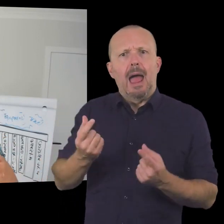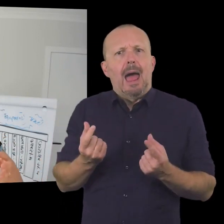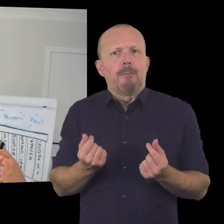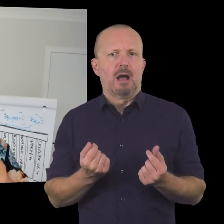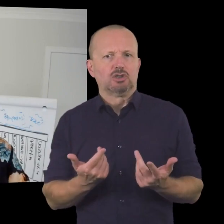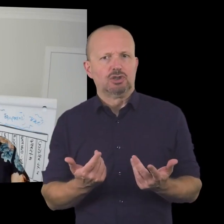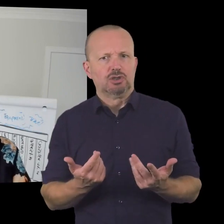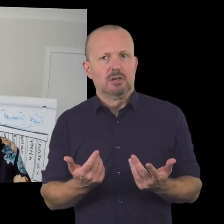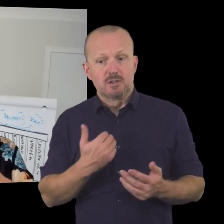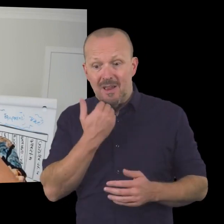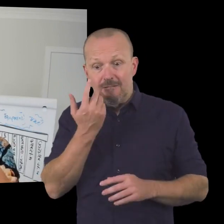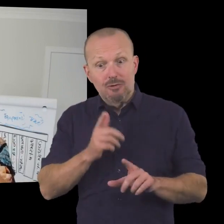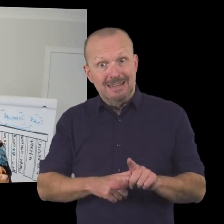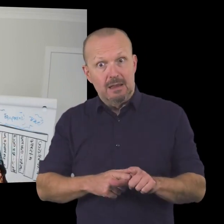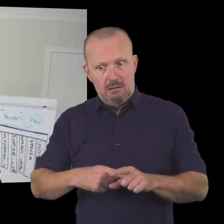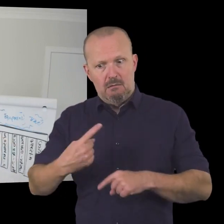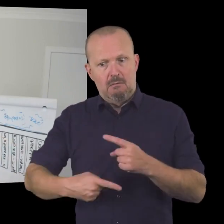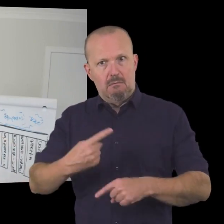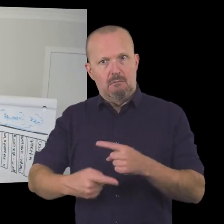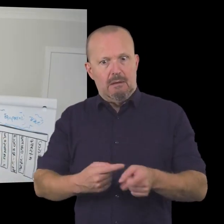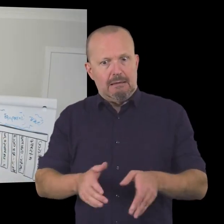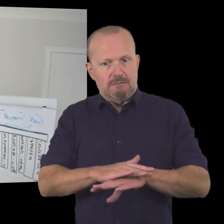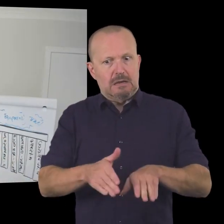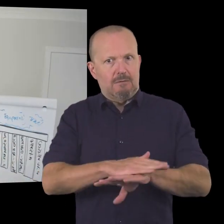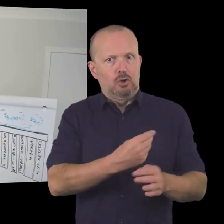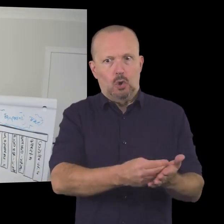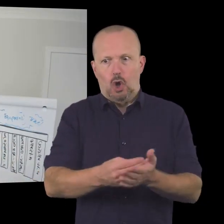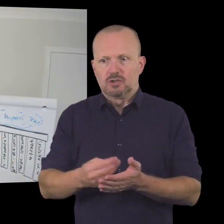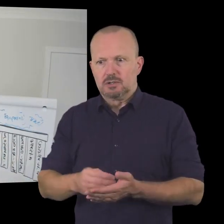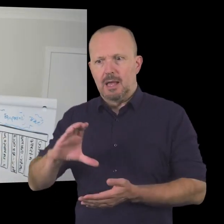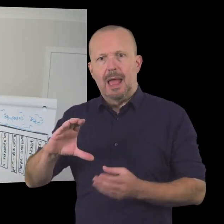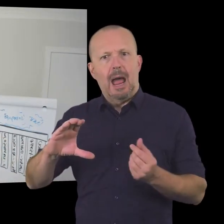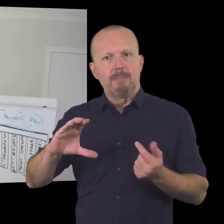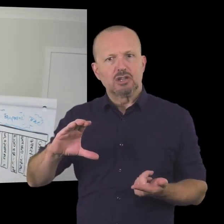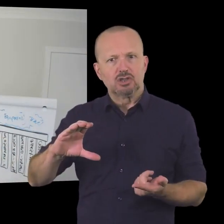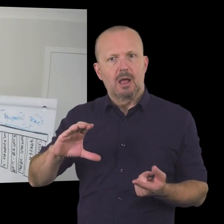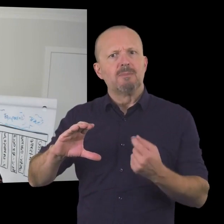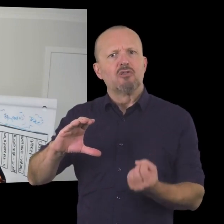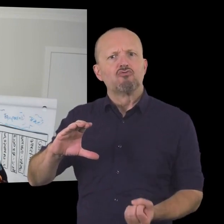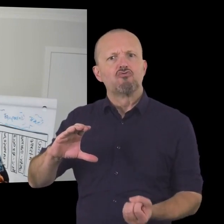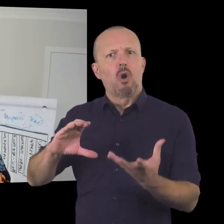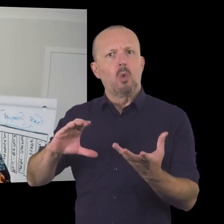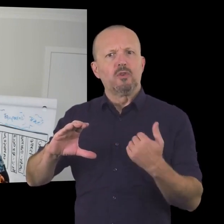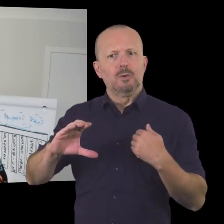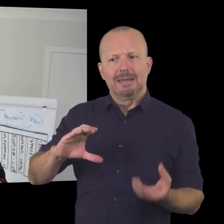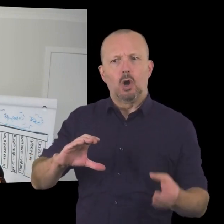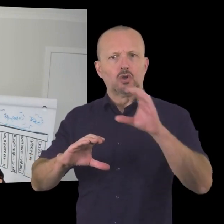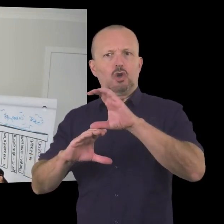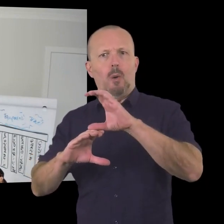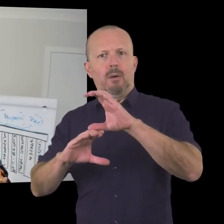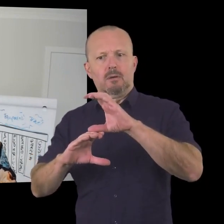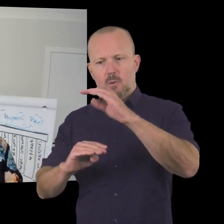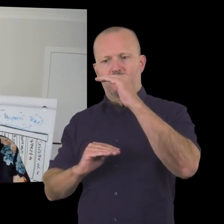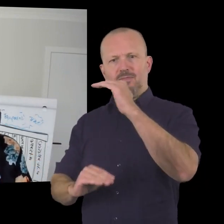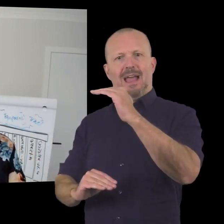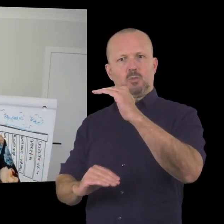you need to operate on a yearly basis and how much money do you need to grow to grow your programs to achieve what you want to achieve that you've set out in your long term or your